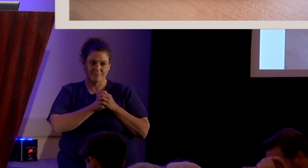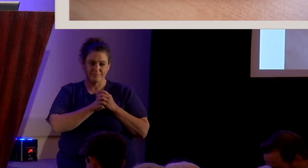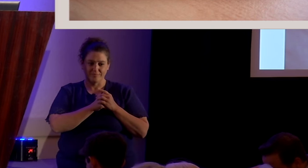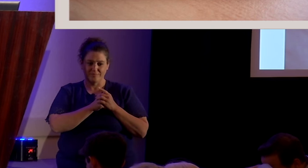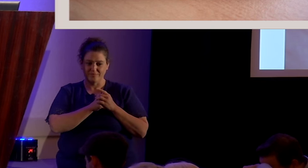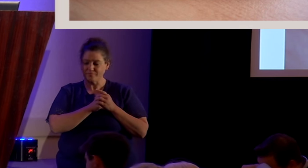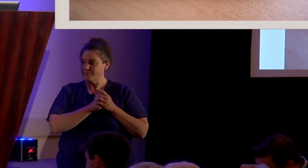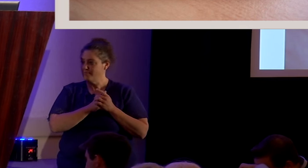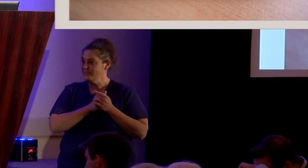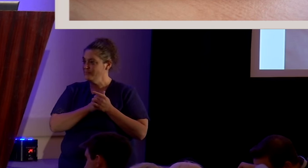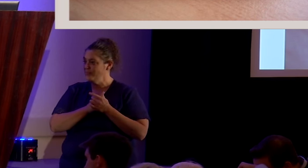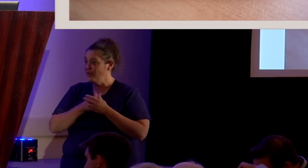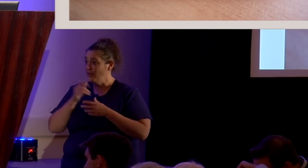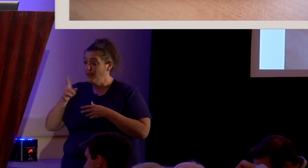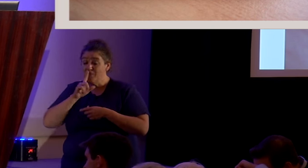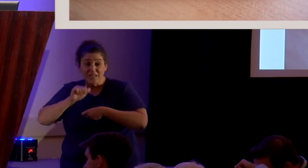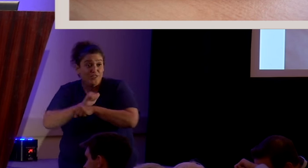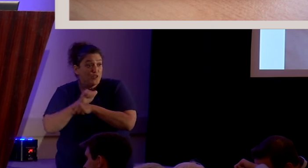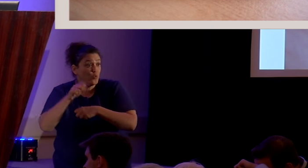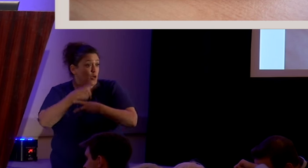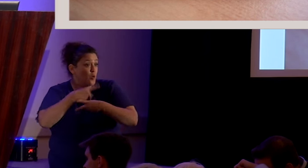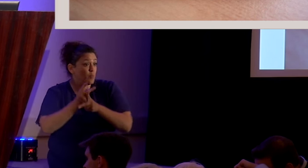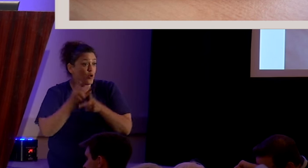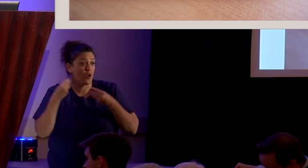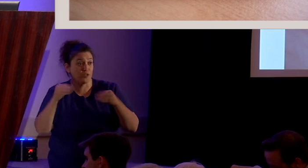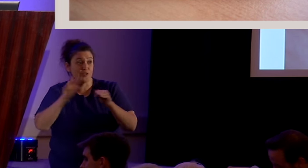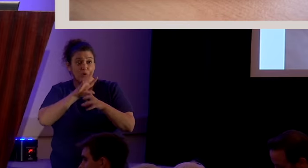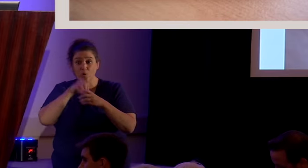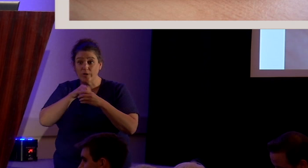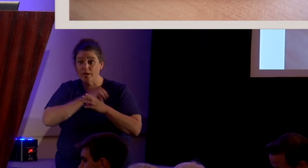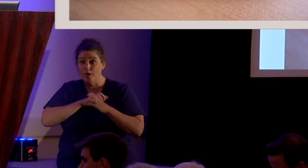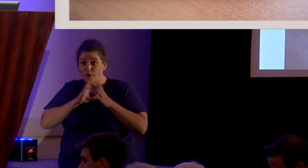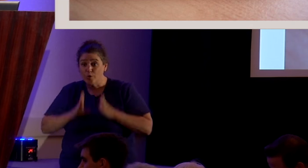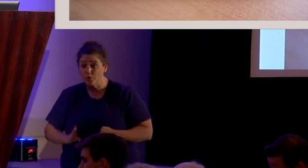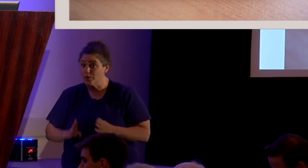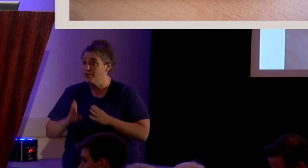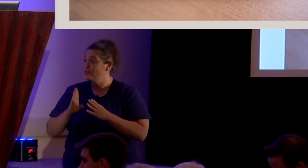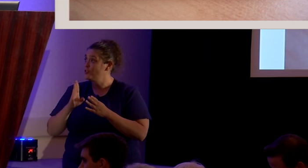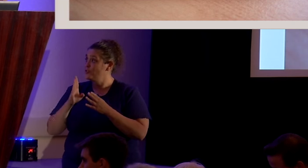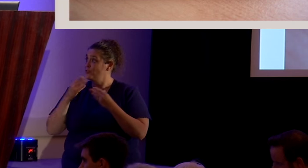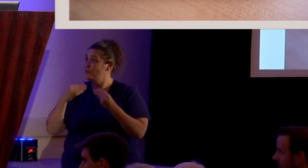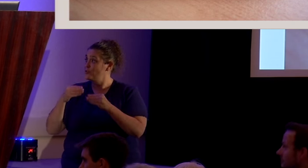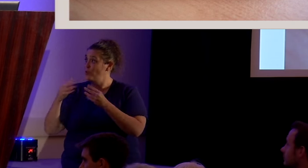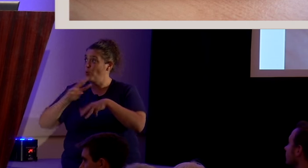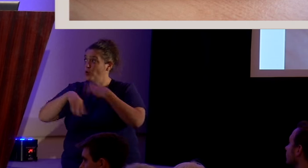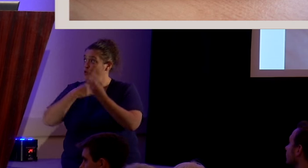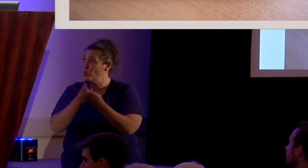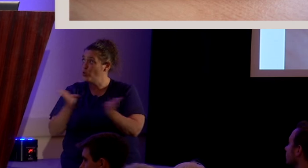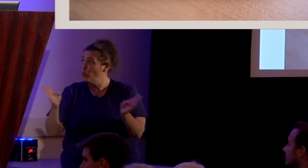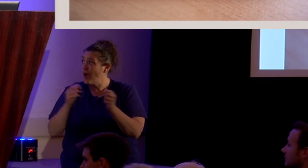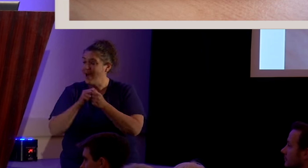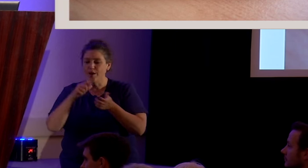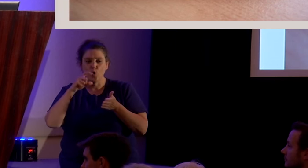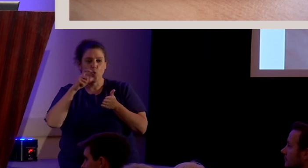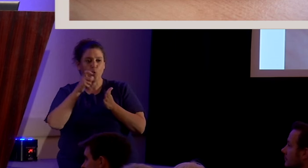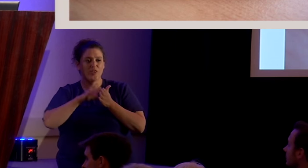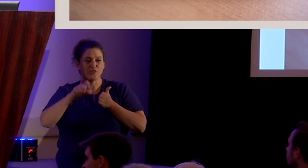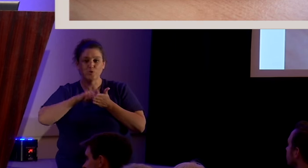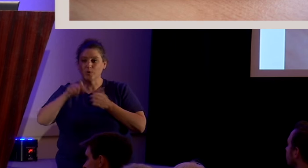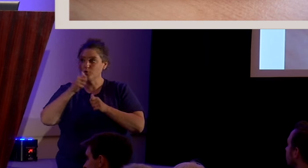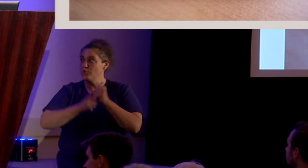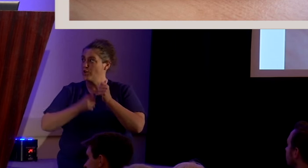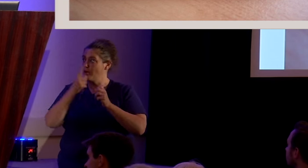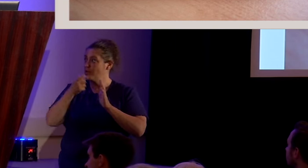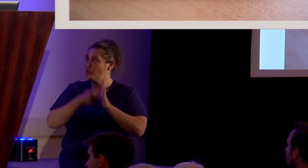This is a real product sold in Christian retail stores worldwide with scriptures on each one